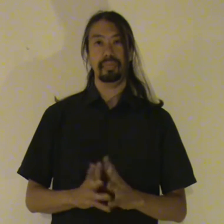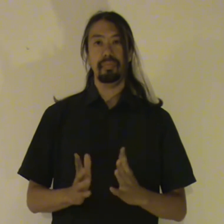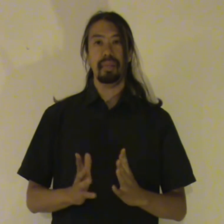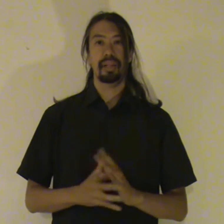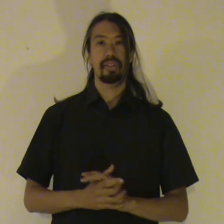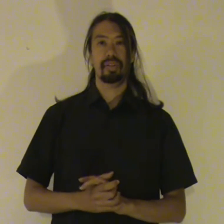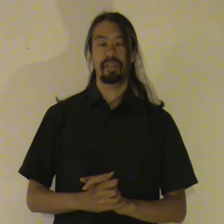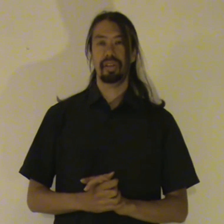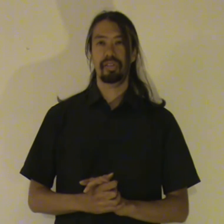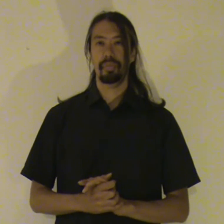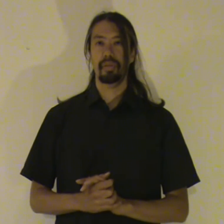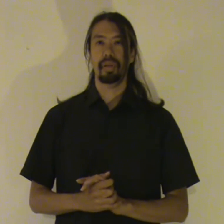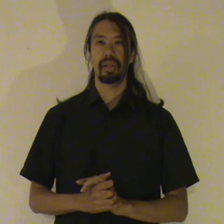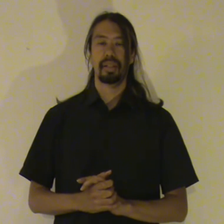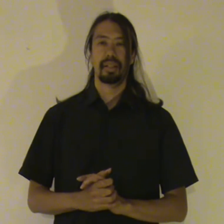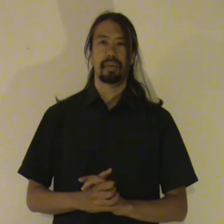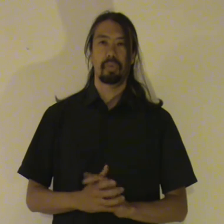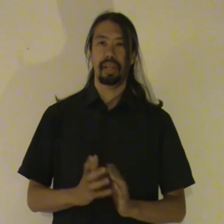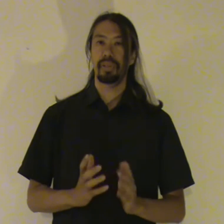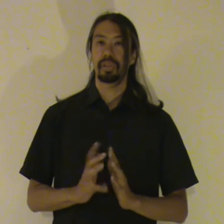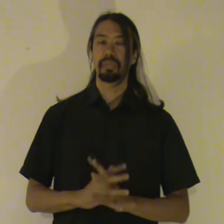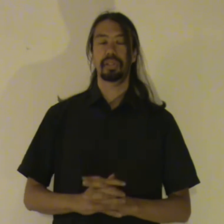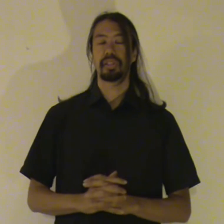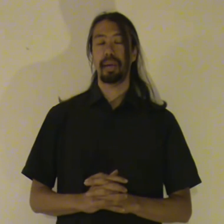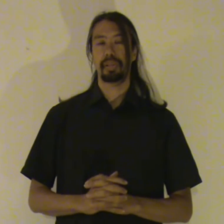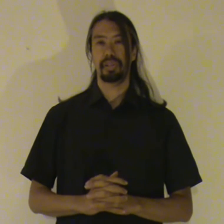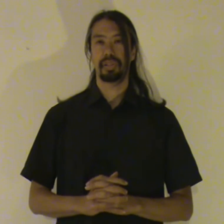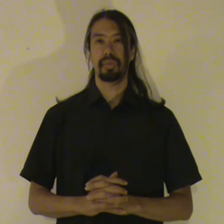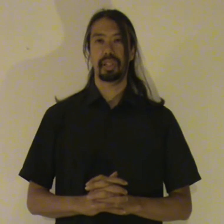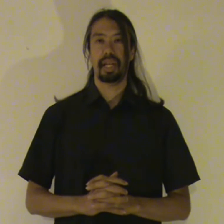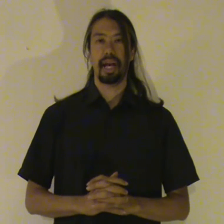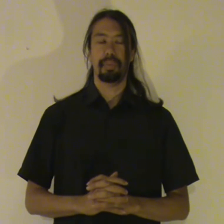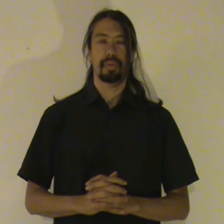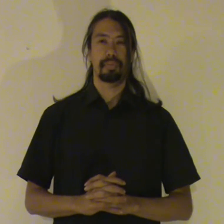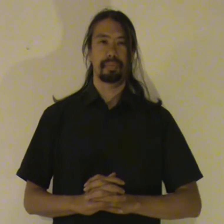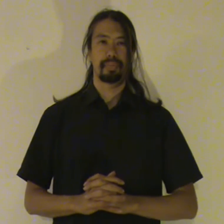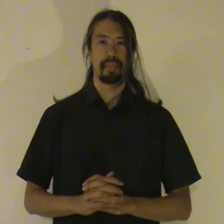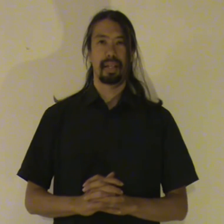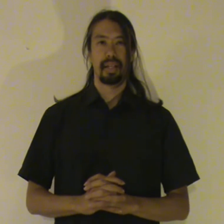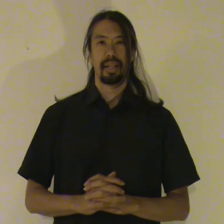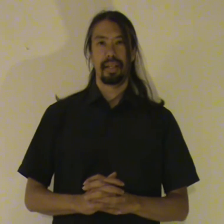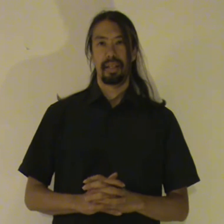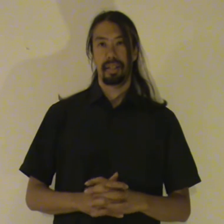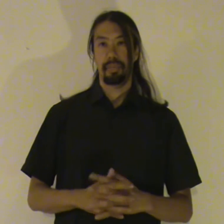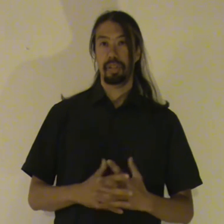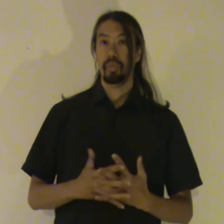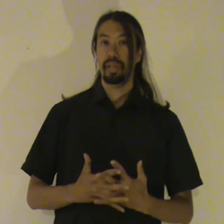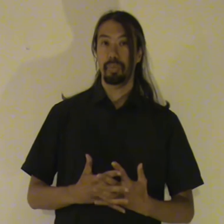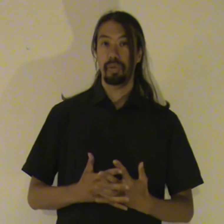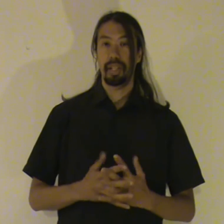And so these are some of the more dangerous misconceptions which can happen. And the best way to prevent